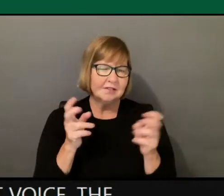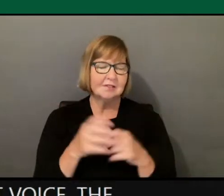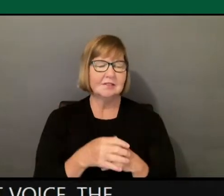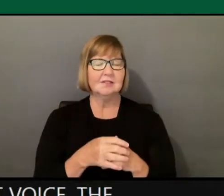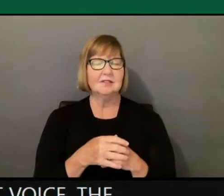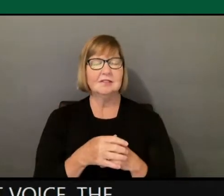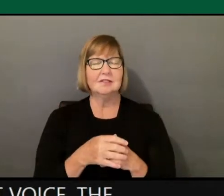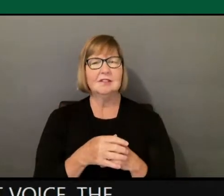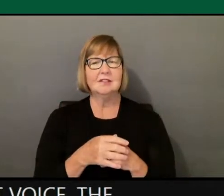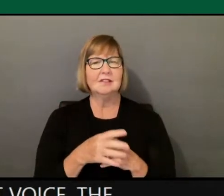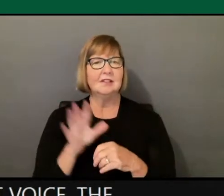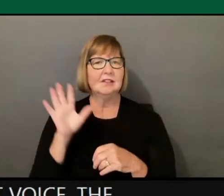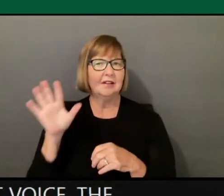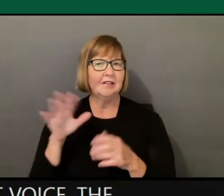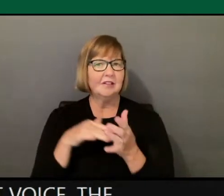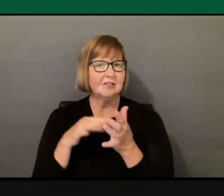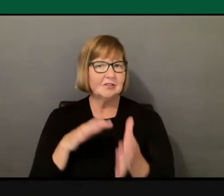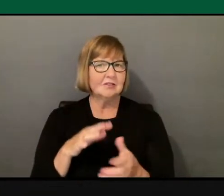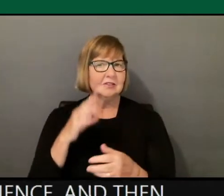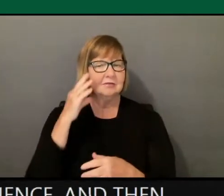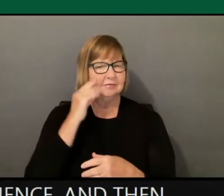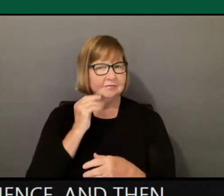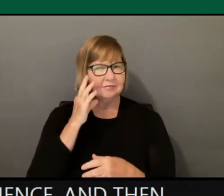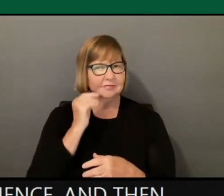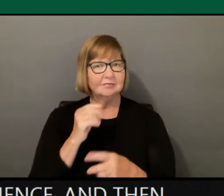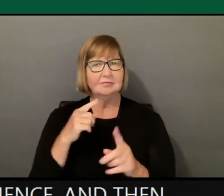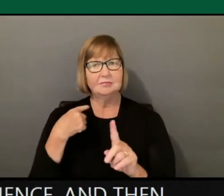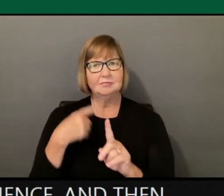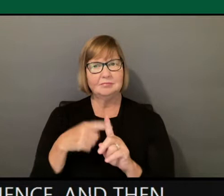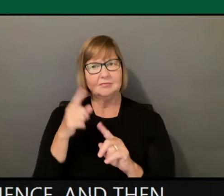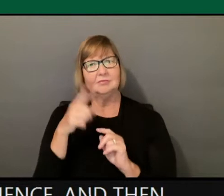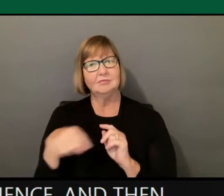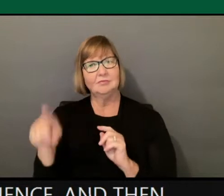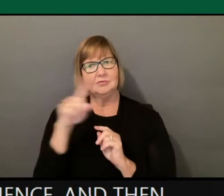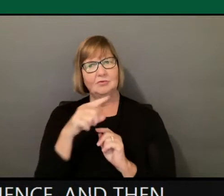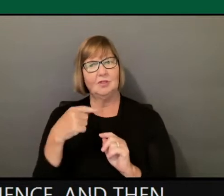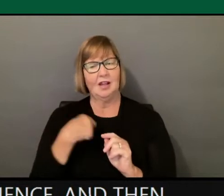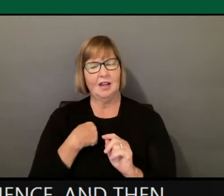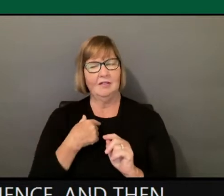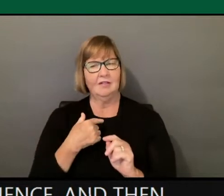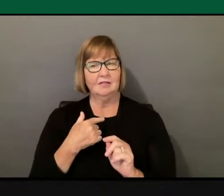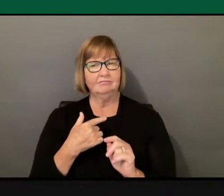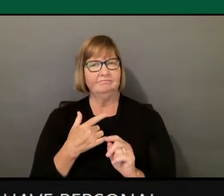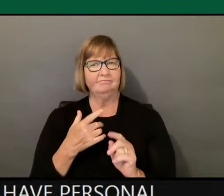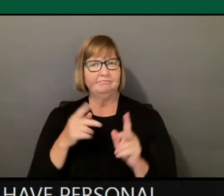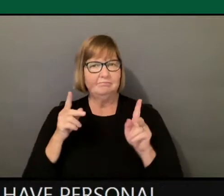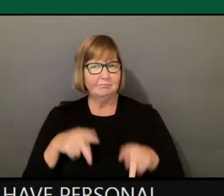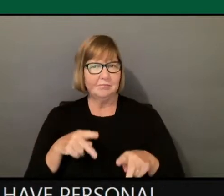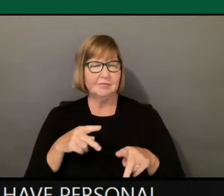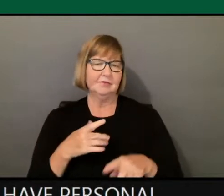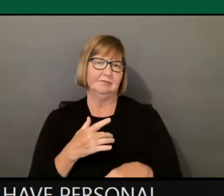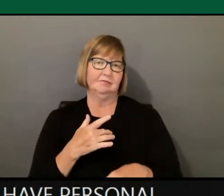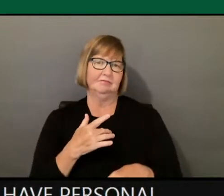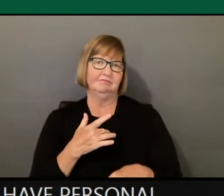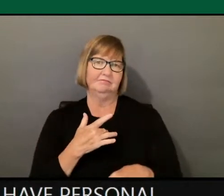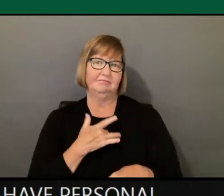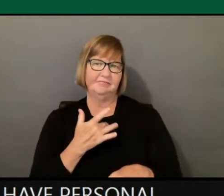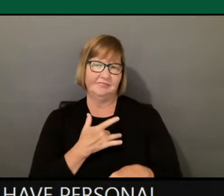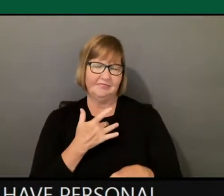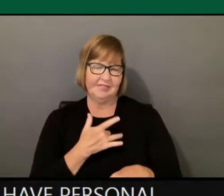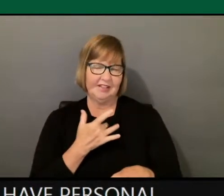from those who have personal experience with these moments. And our leading communities that